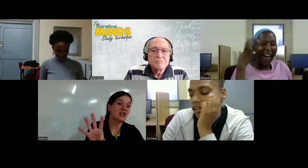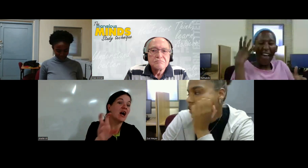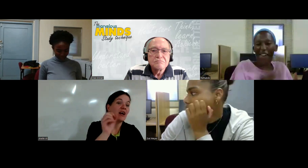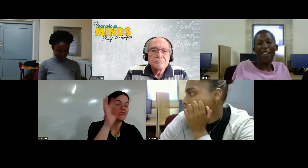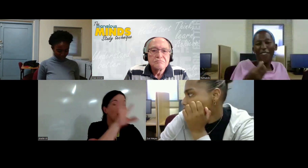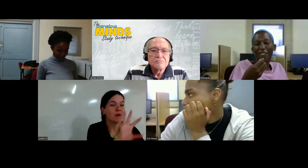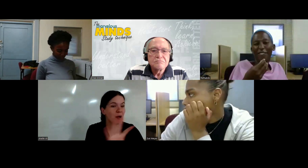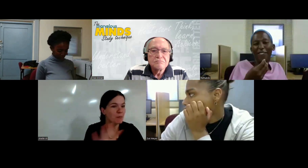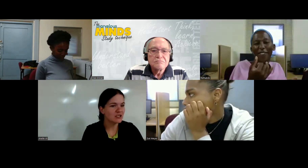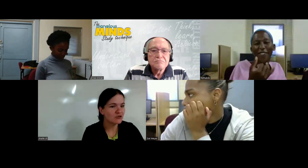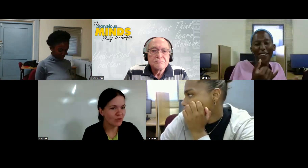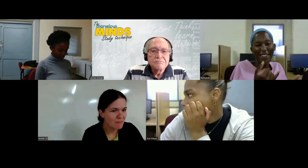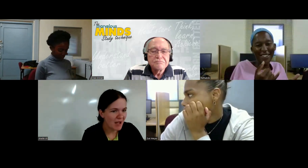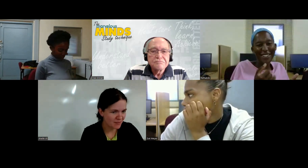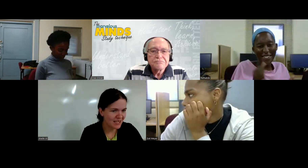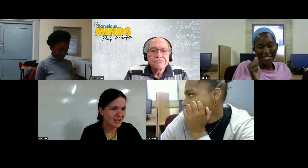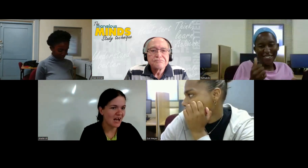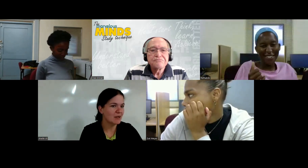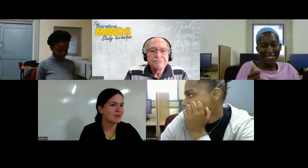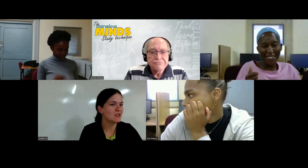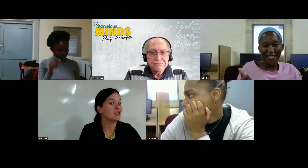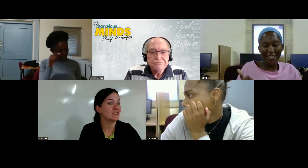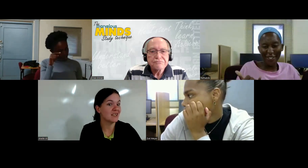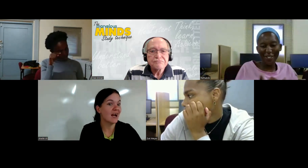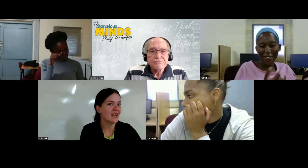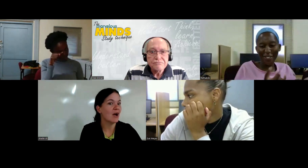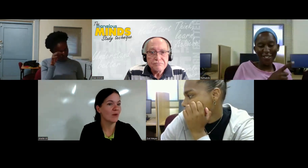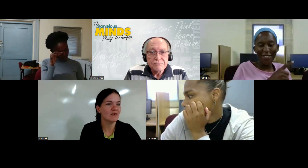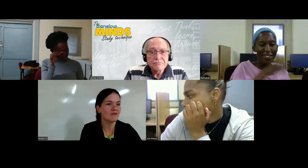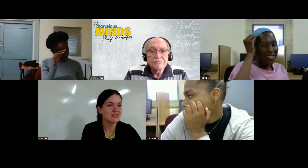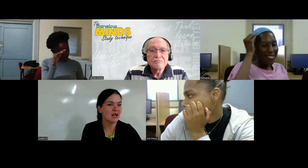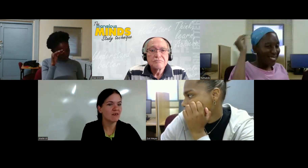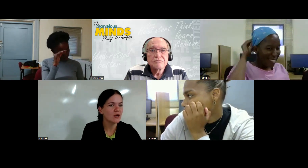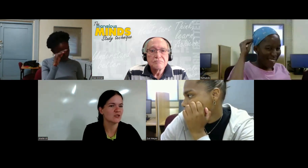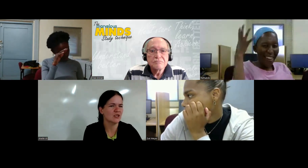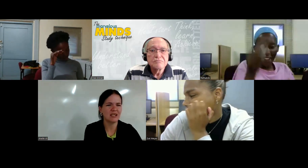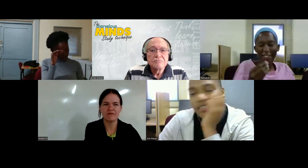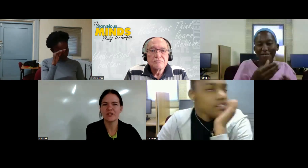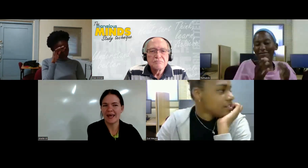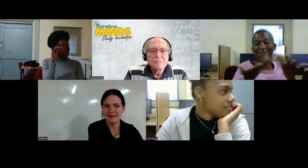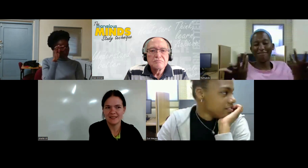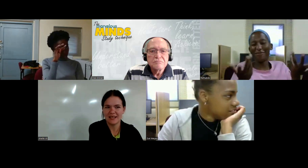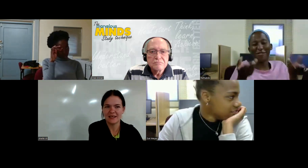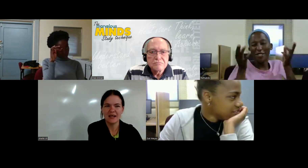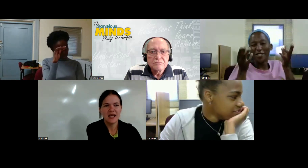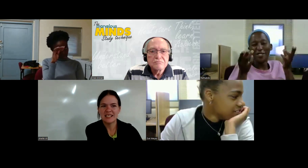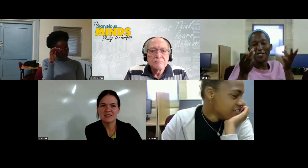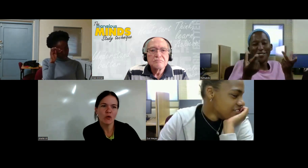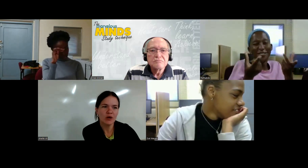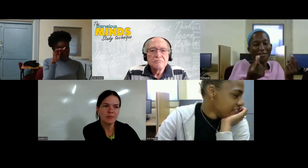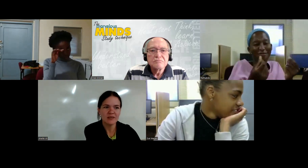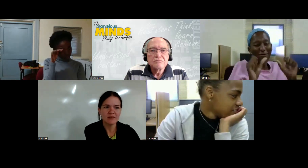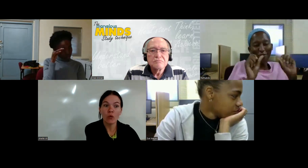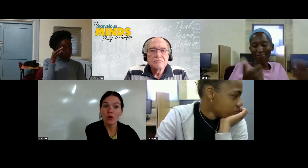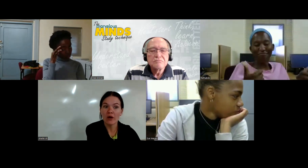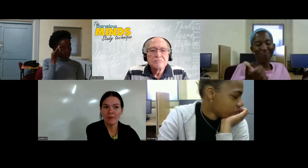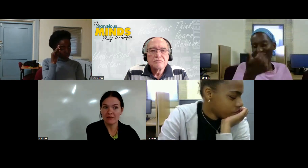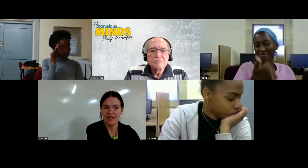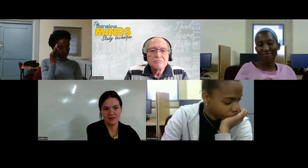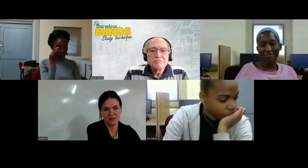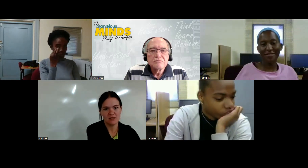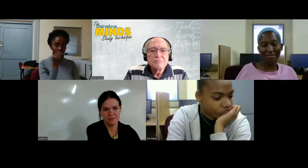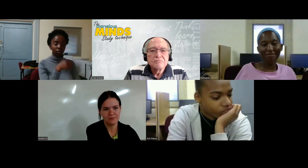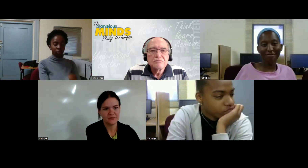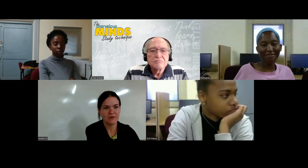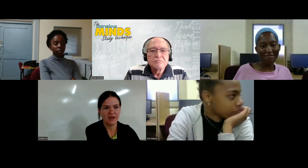okay so okay so i'm going to put the tree map thing now a little bit to the side i want to first now focus on the different hats and explore a bit more